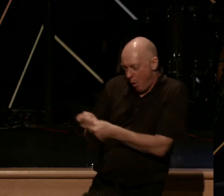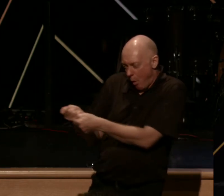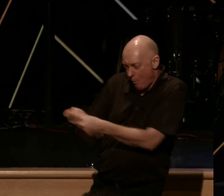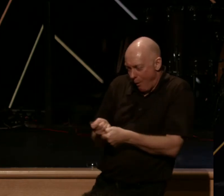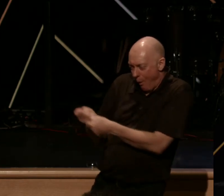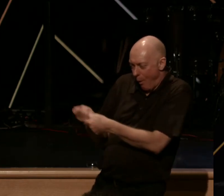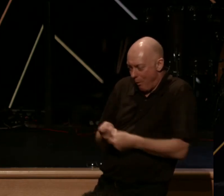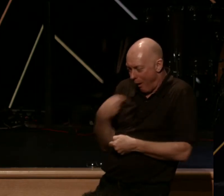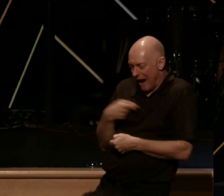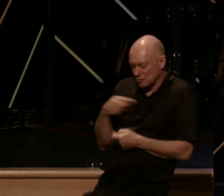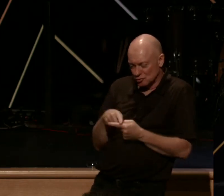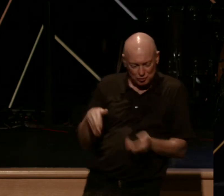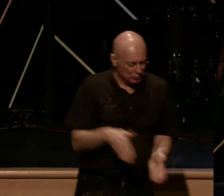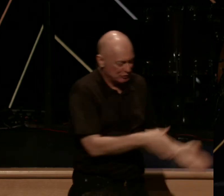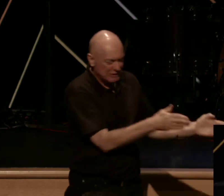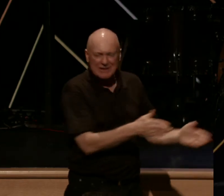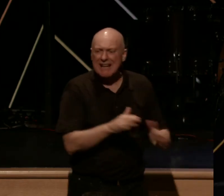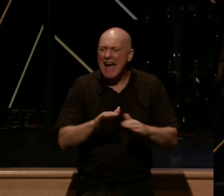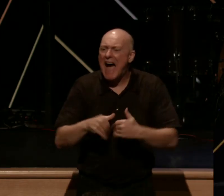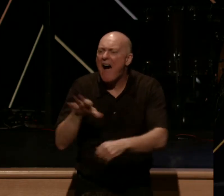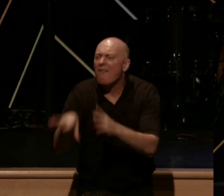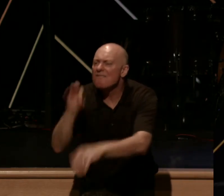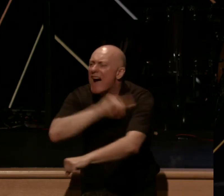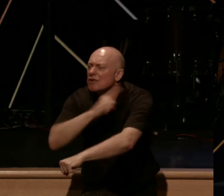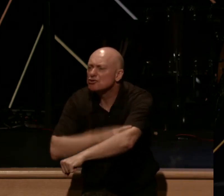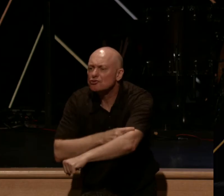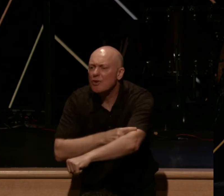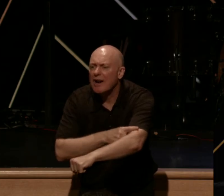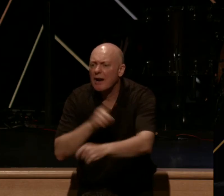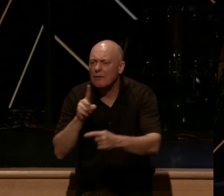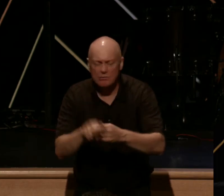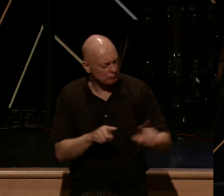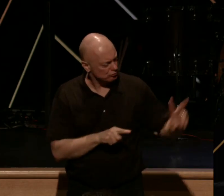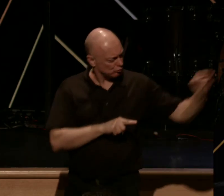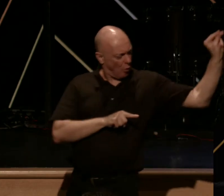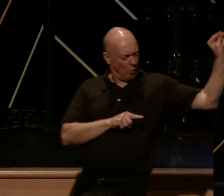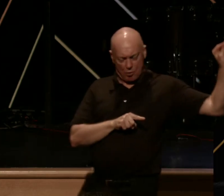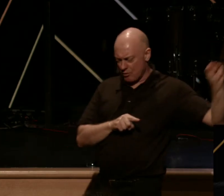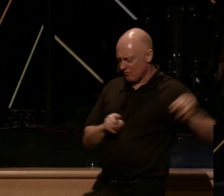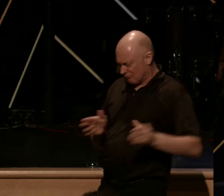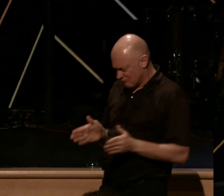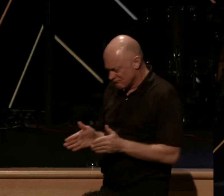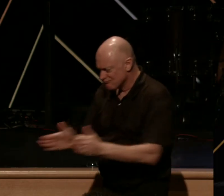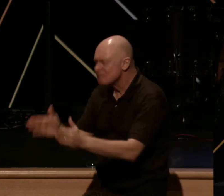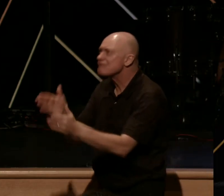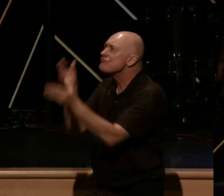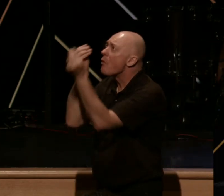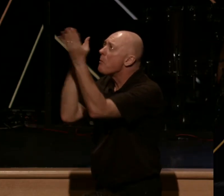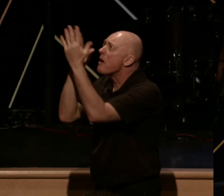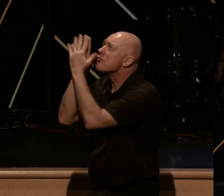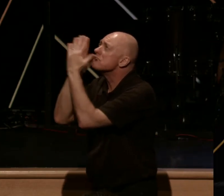strength to choose to walk on the path of obedience with Jesus Christ?